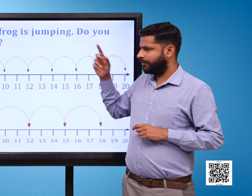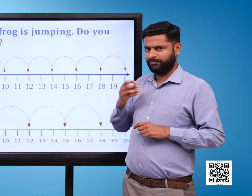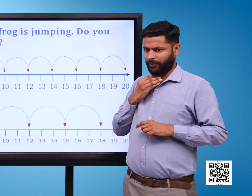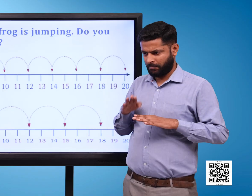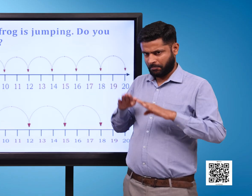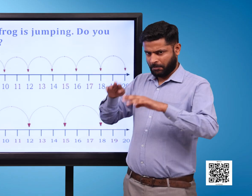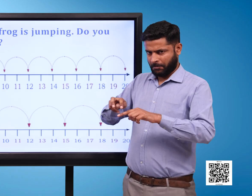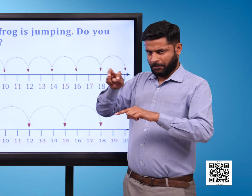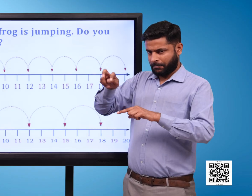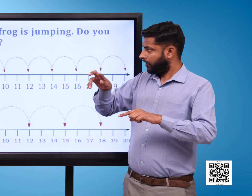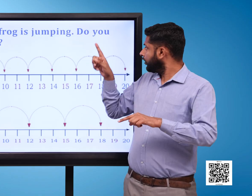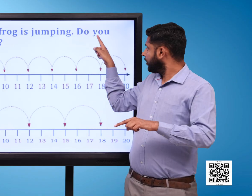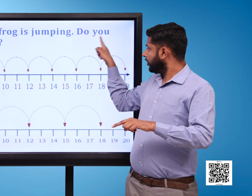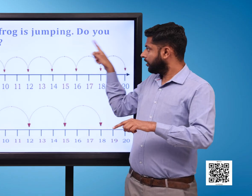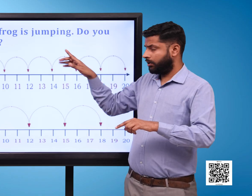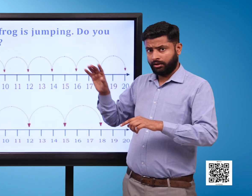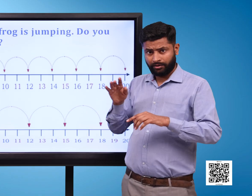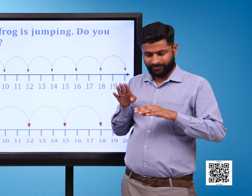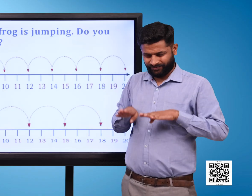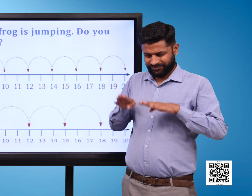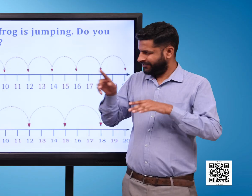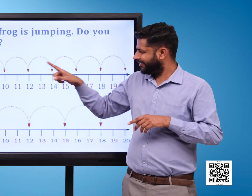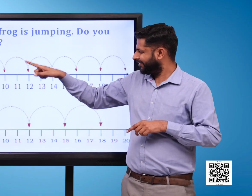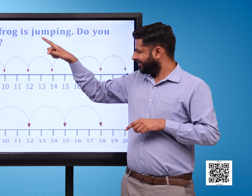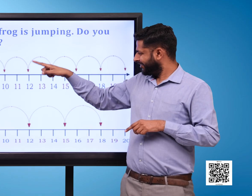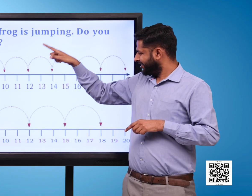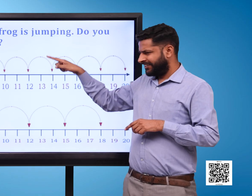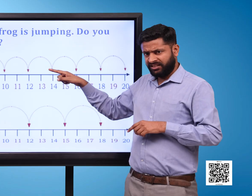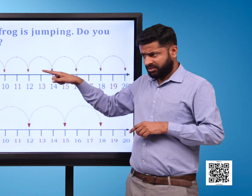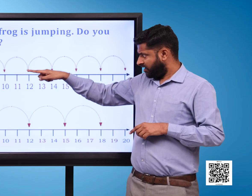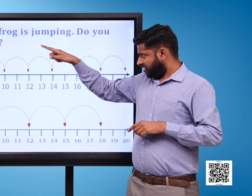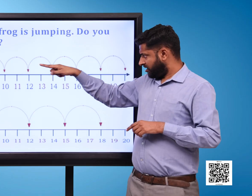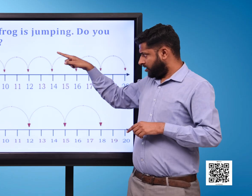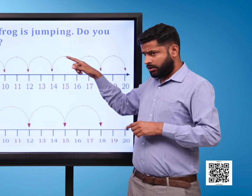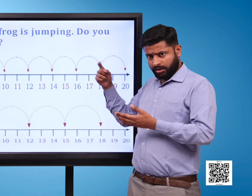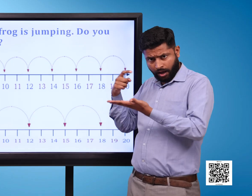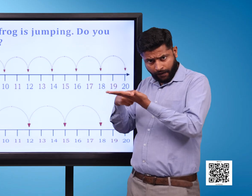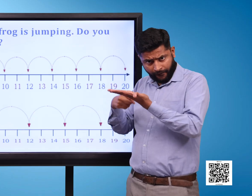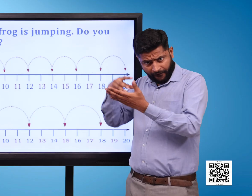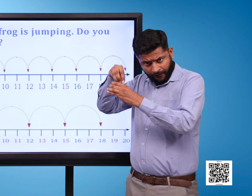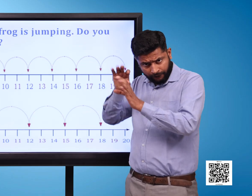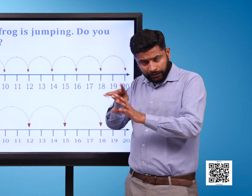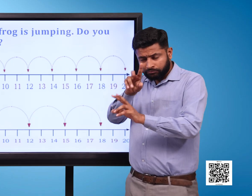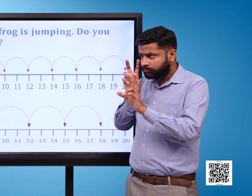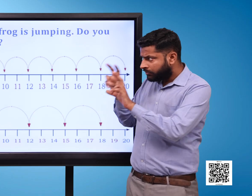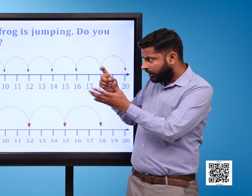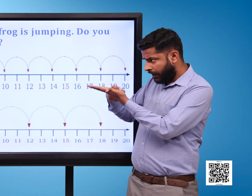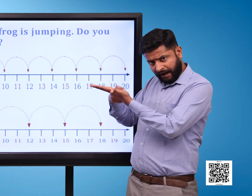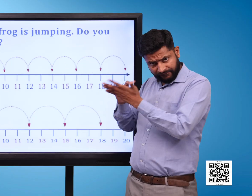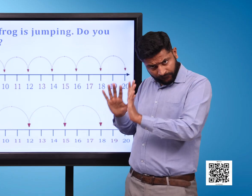given The first number is 1 And last number is 20 A frog is placed on number 2 The frog